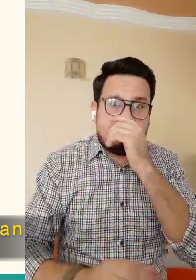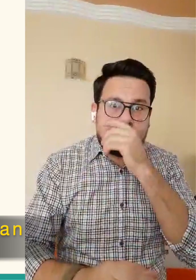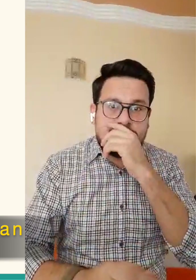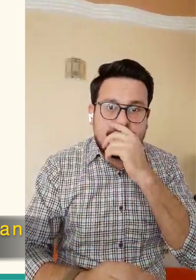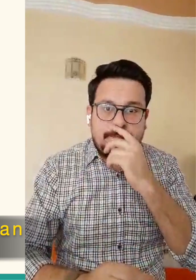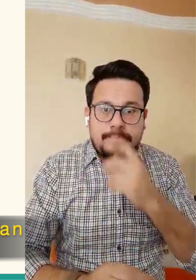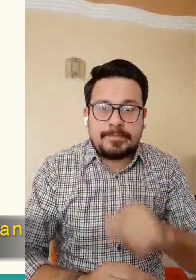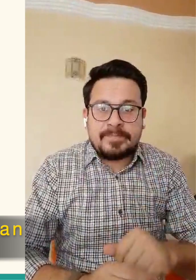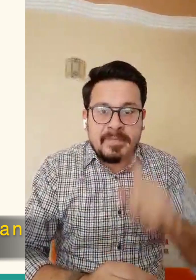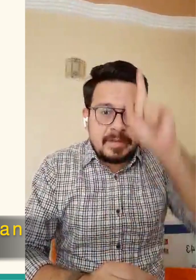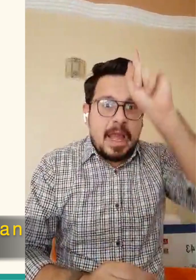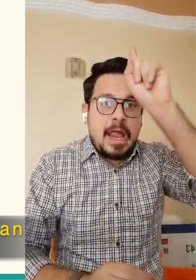emulating his actions.